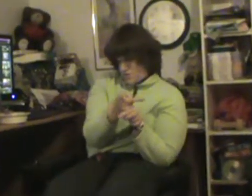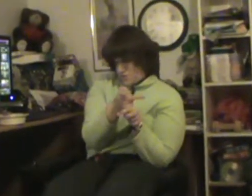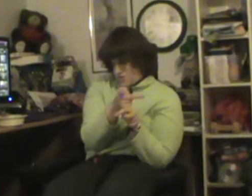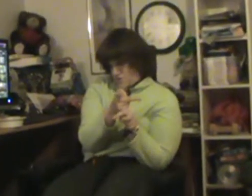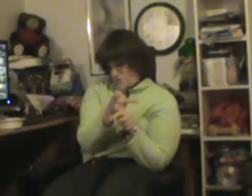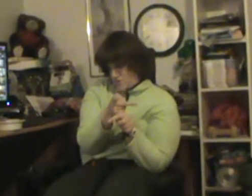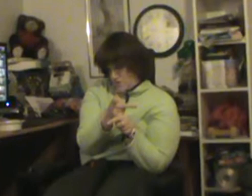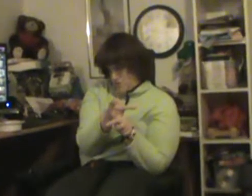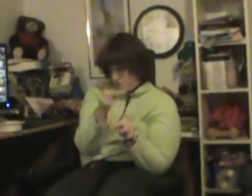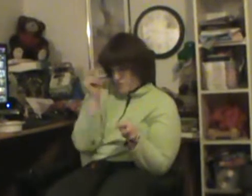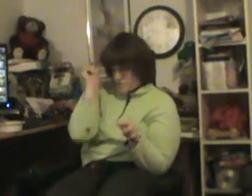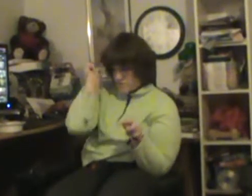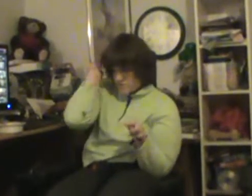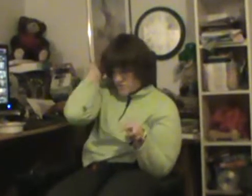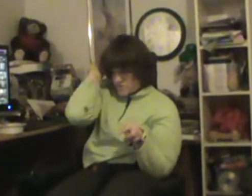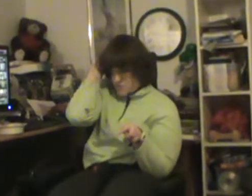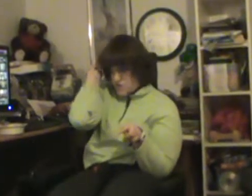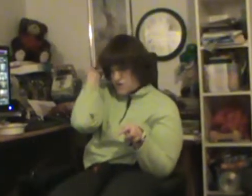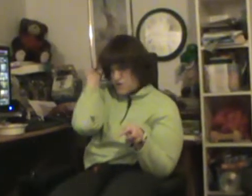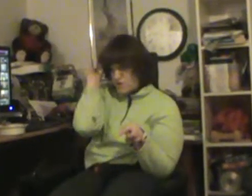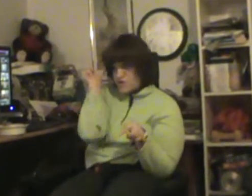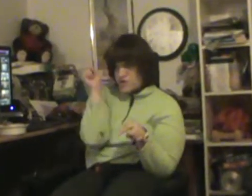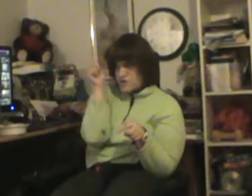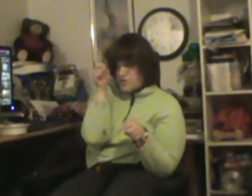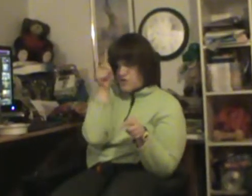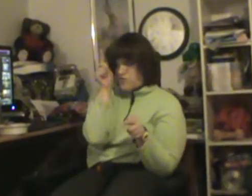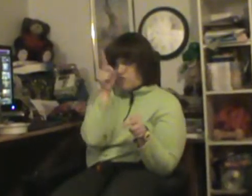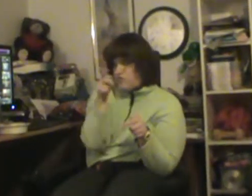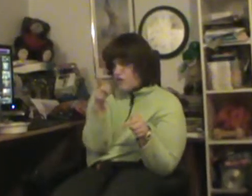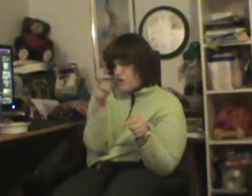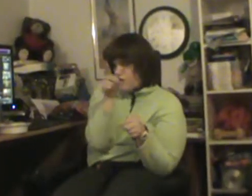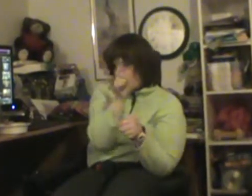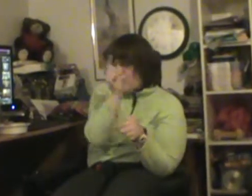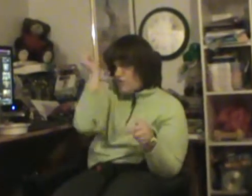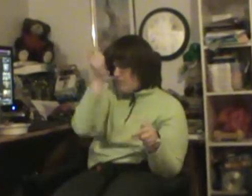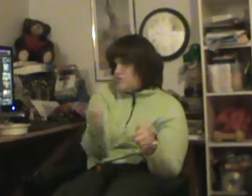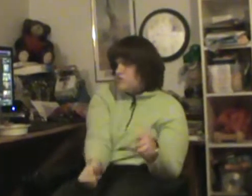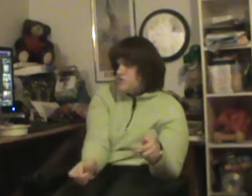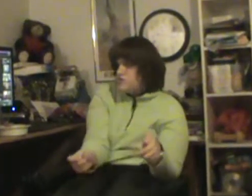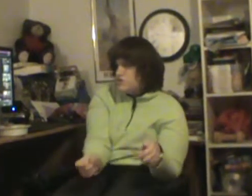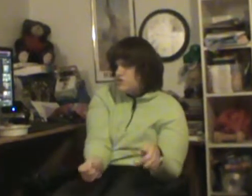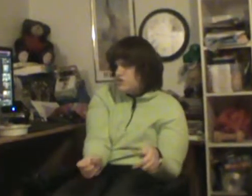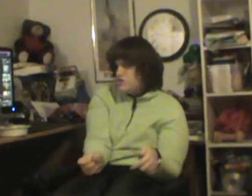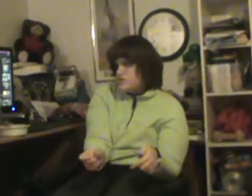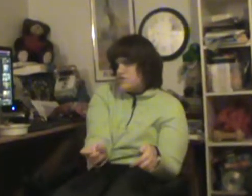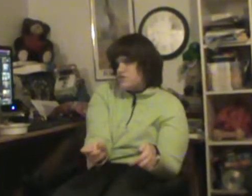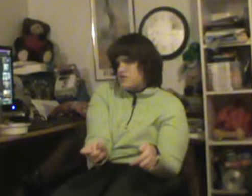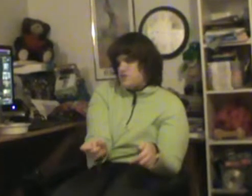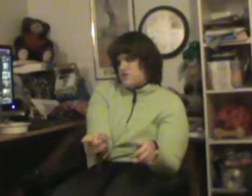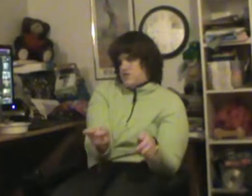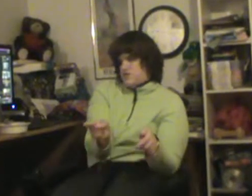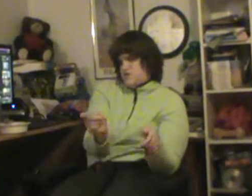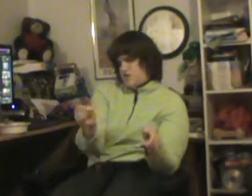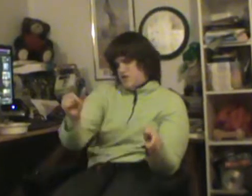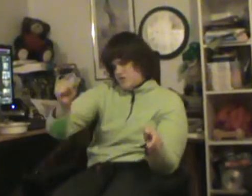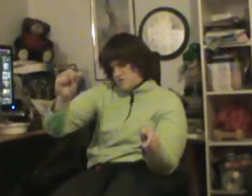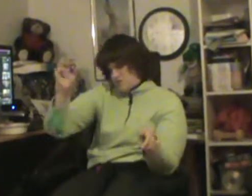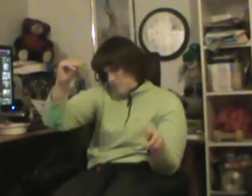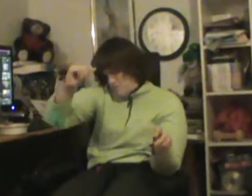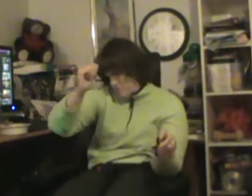If ever the lights were to go out between us, if ever the